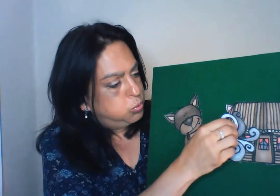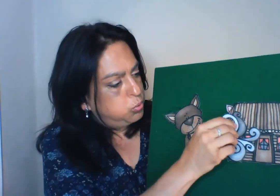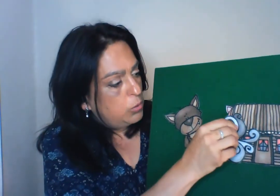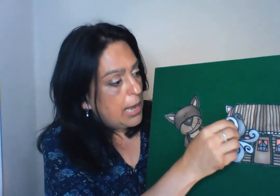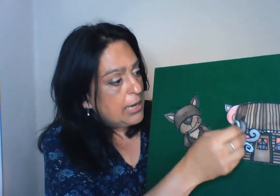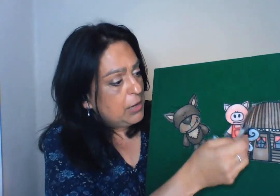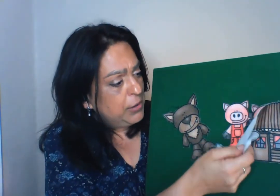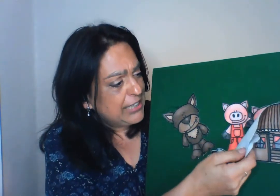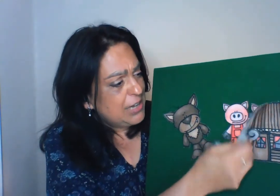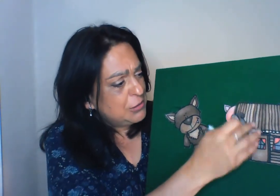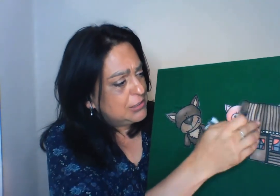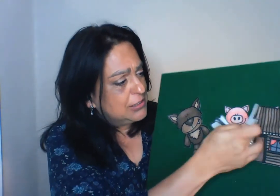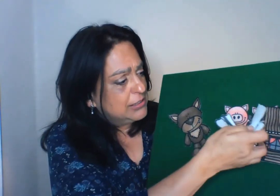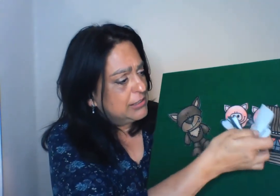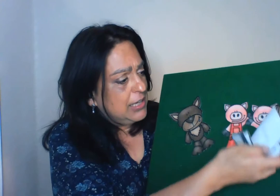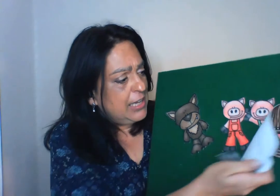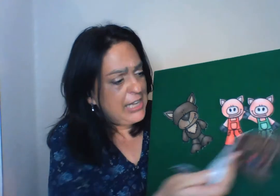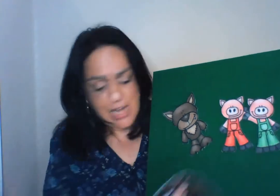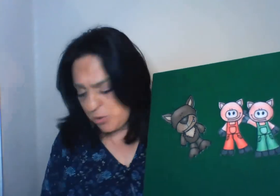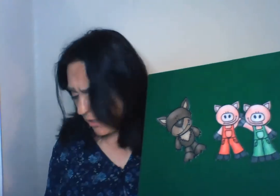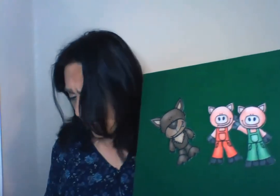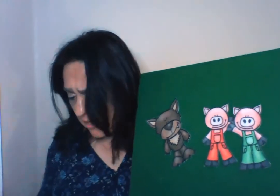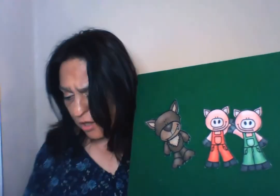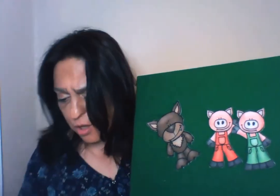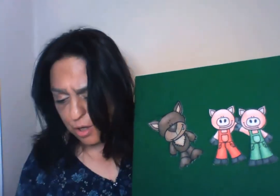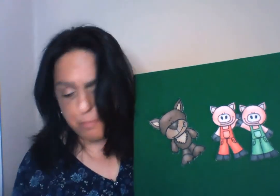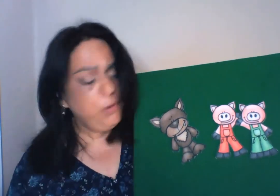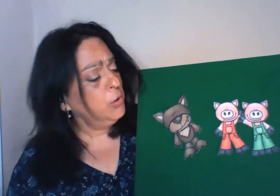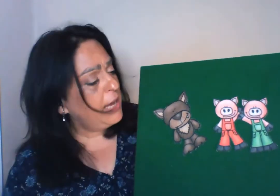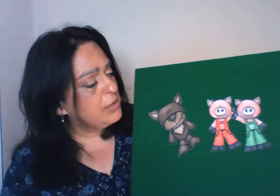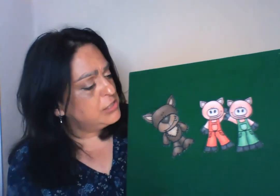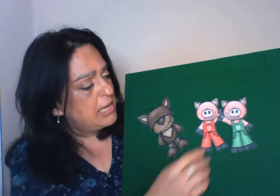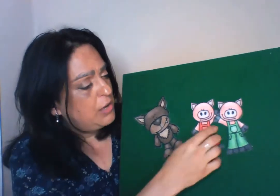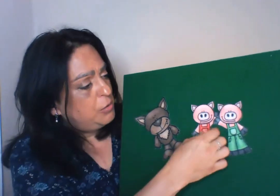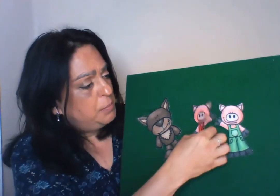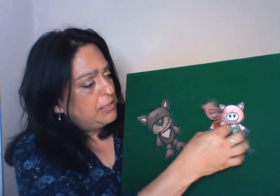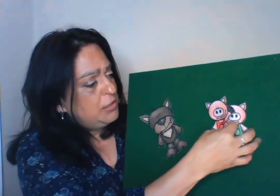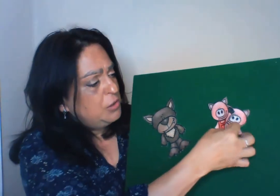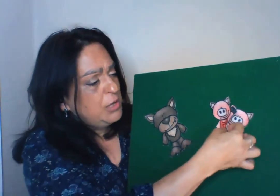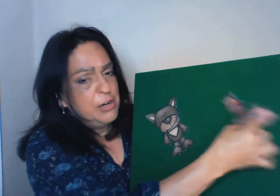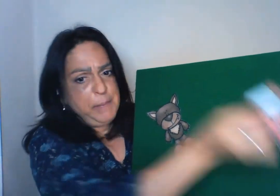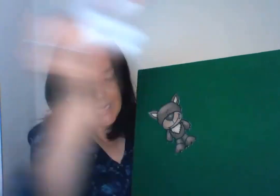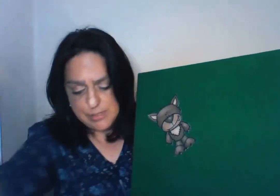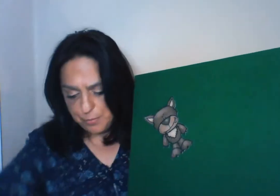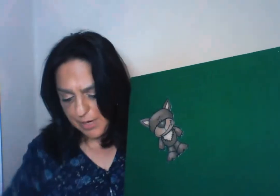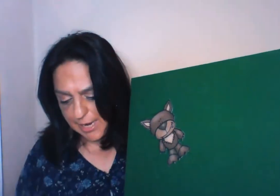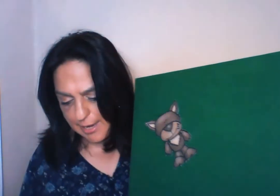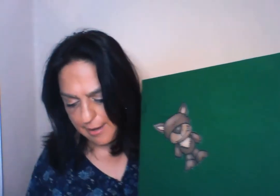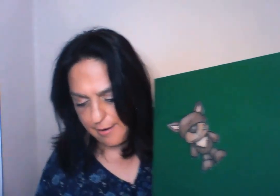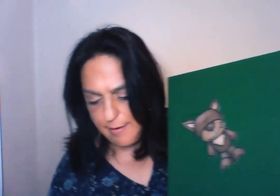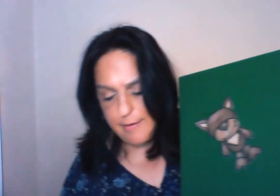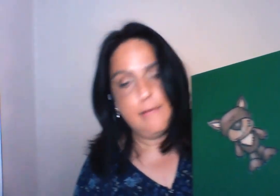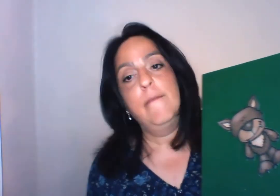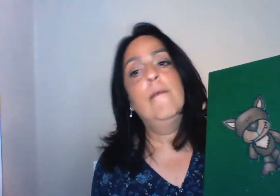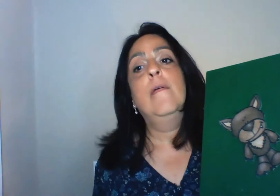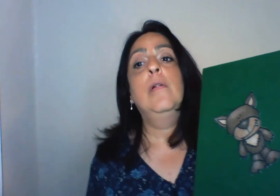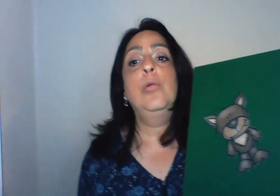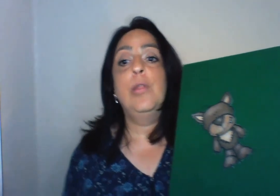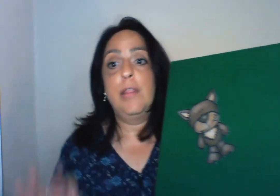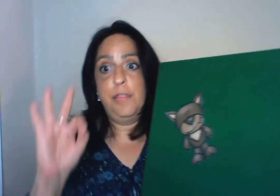And it worked out. He actually blew the house down. But the two little piggies ran to the